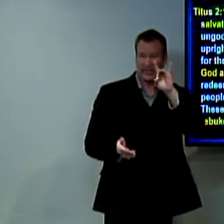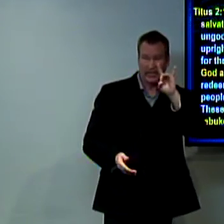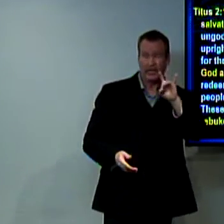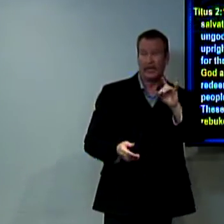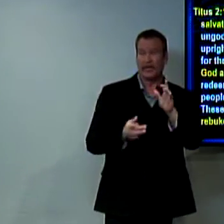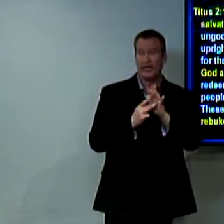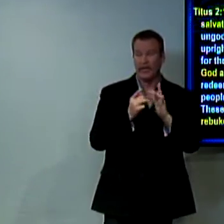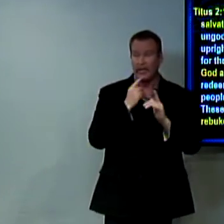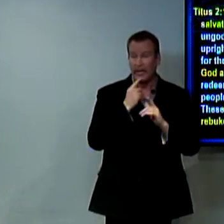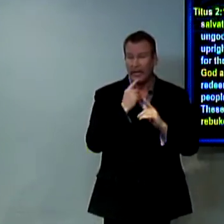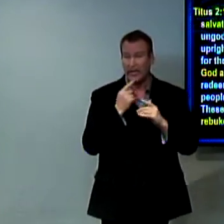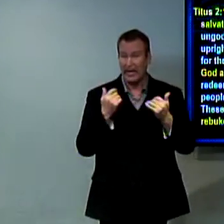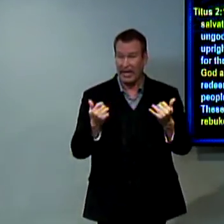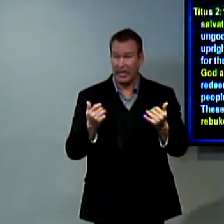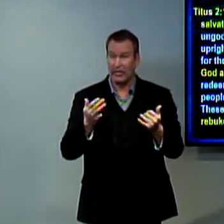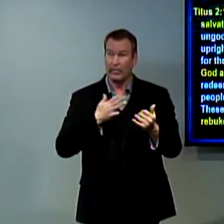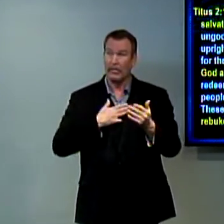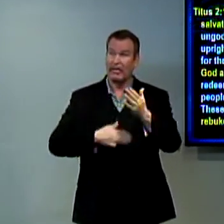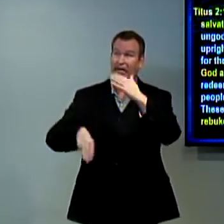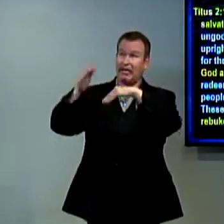because in Matthew chapter 8 it says